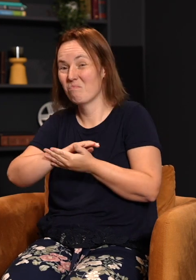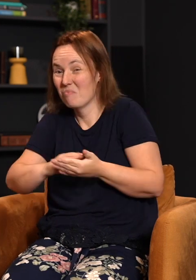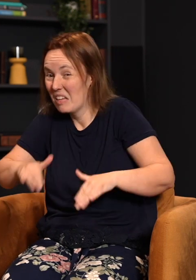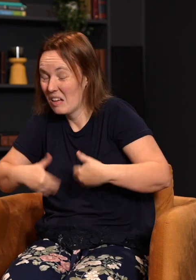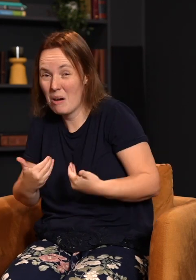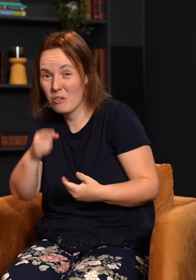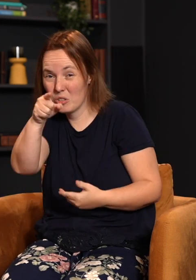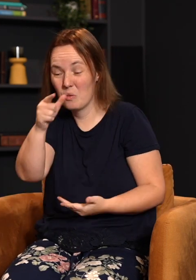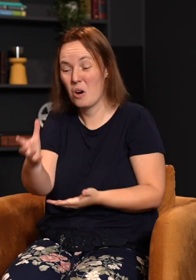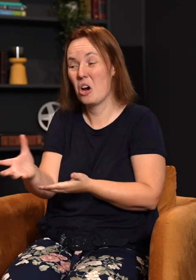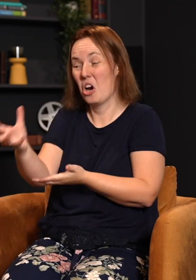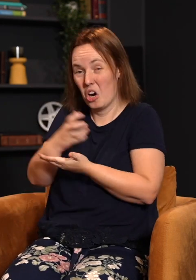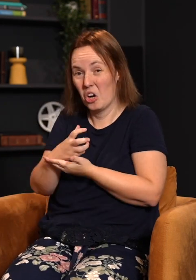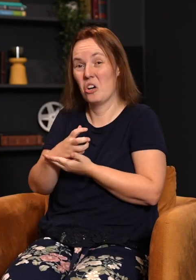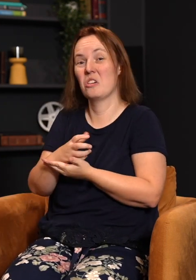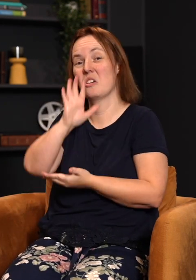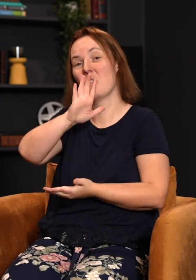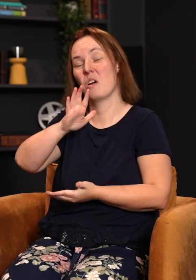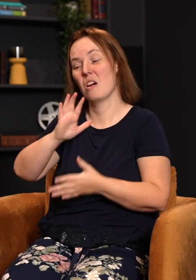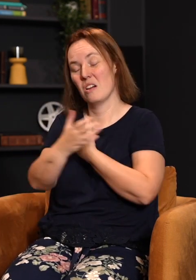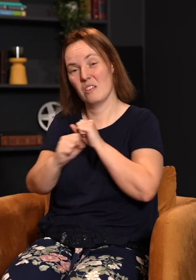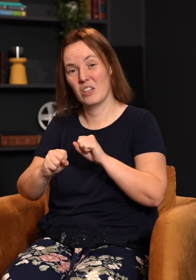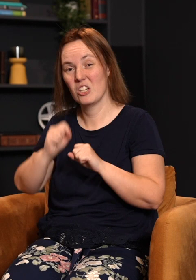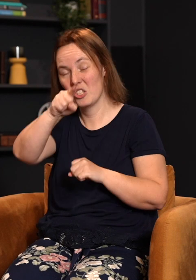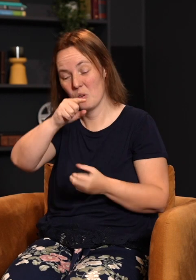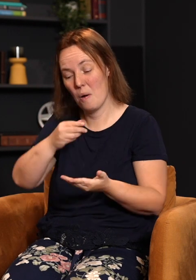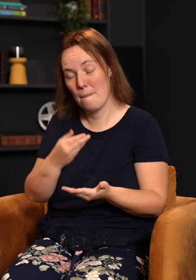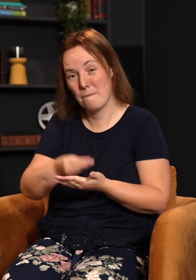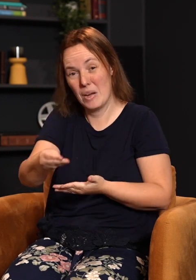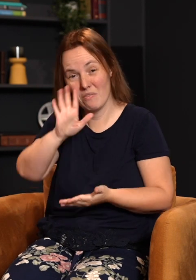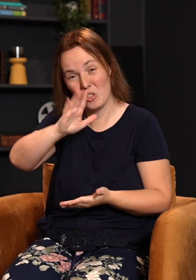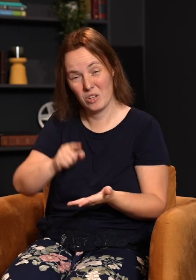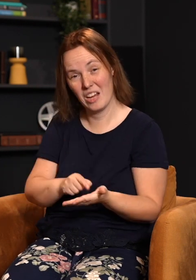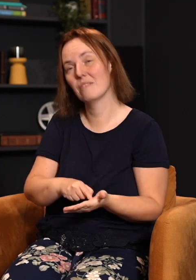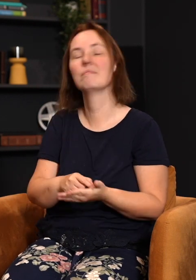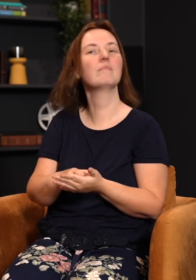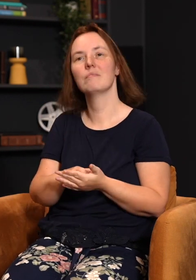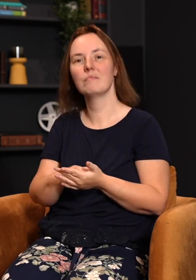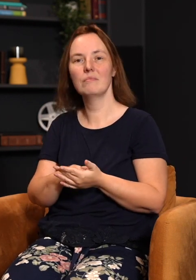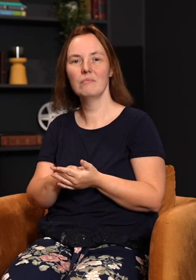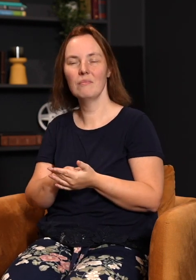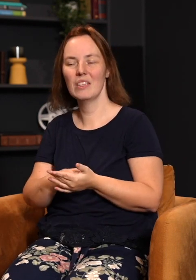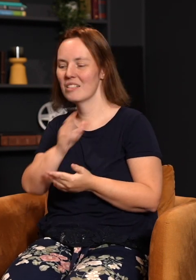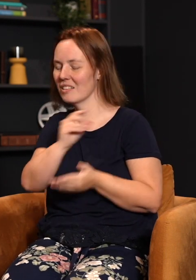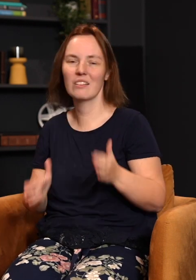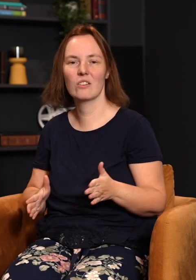you earn your salvation. Somehow you pay for your debt. Am I wrong? Right? I'm not just saying that, you know, as a Christian,